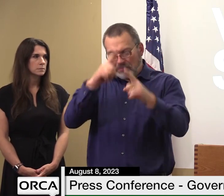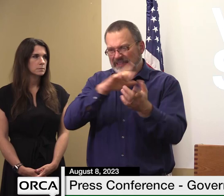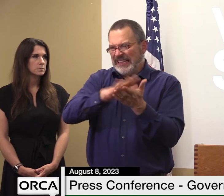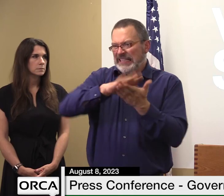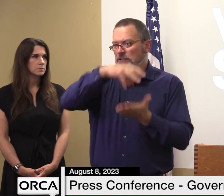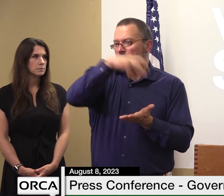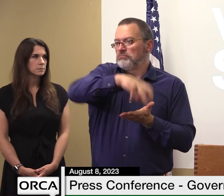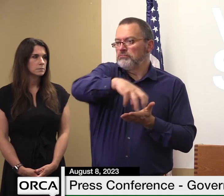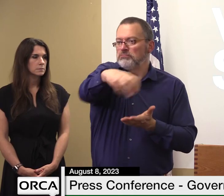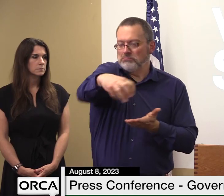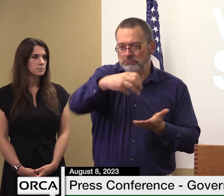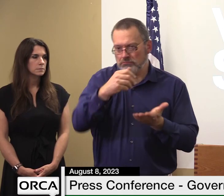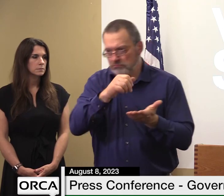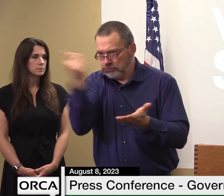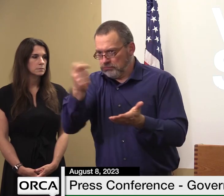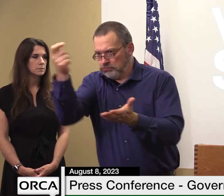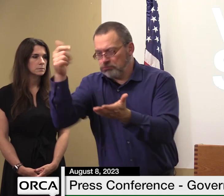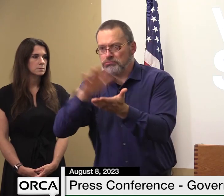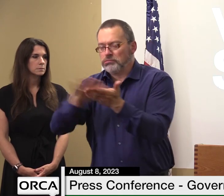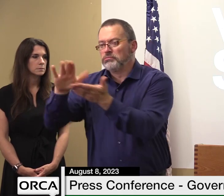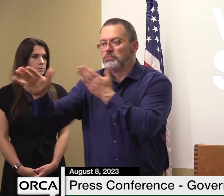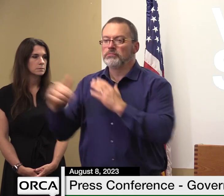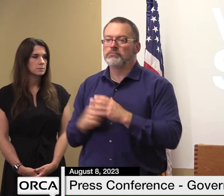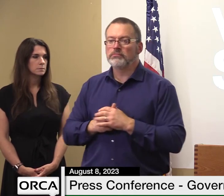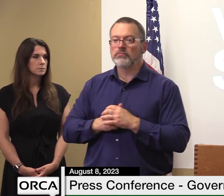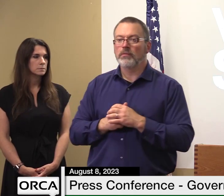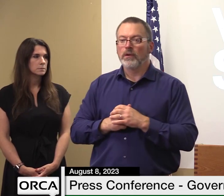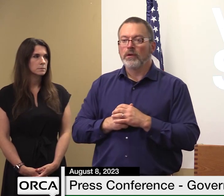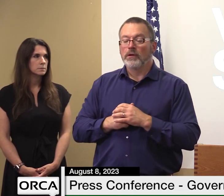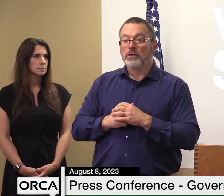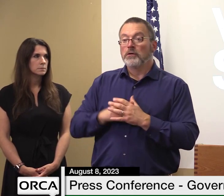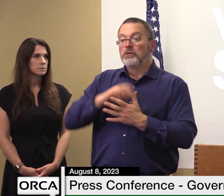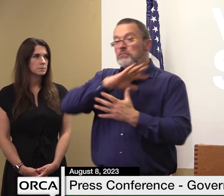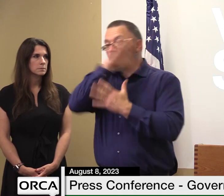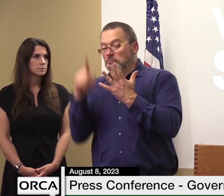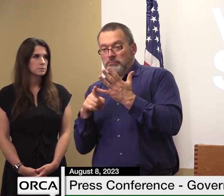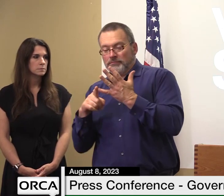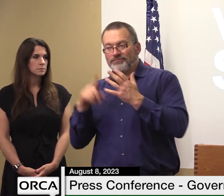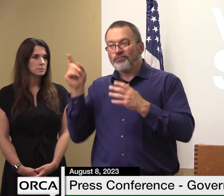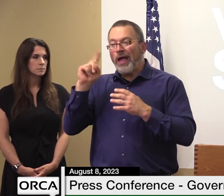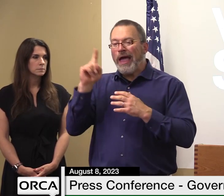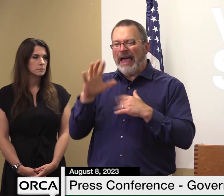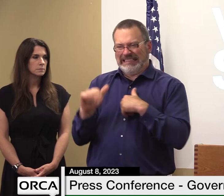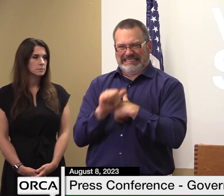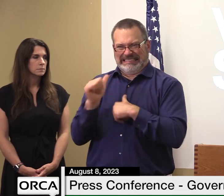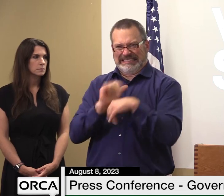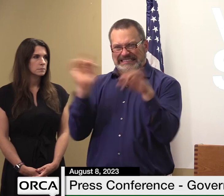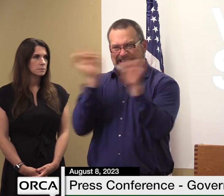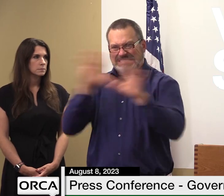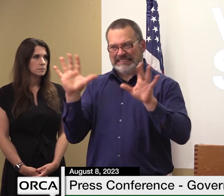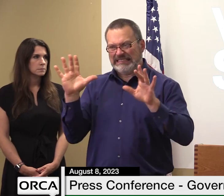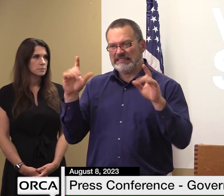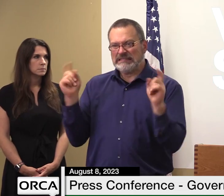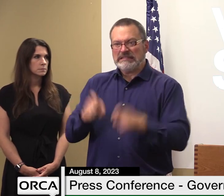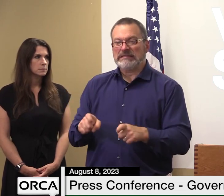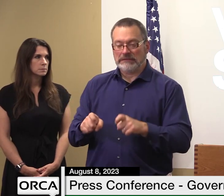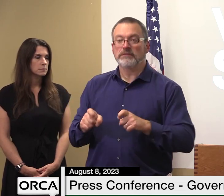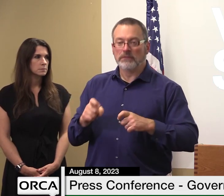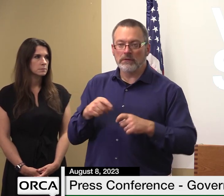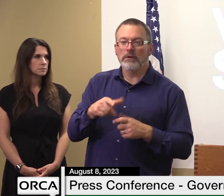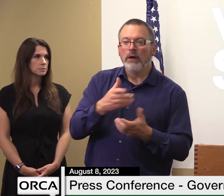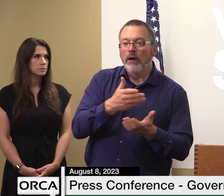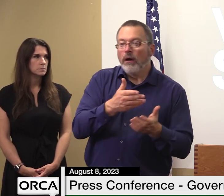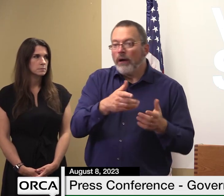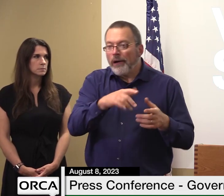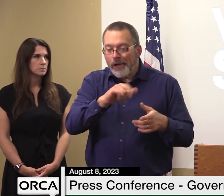lastly a few words about hazardous materials the state of vermont hazardous materials collection site